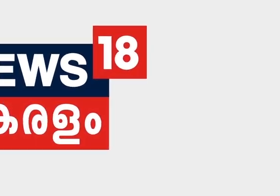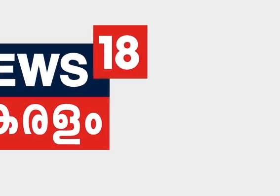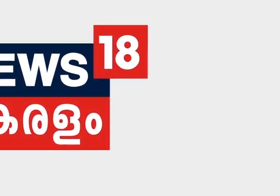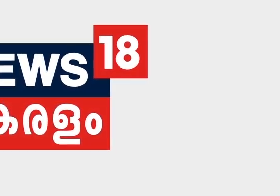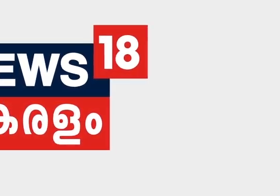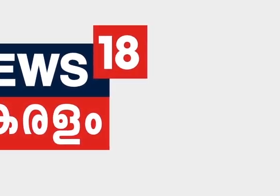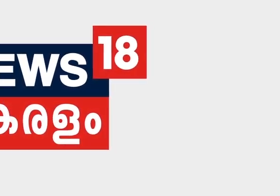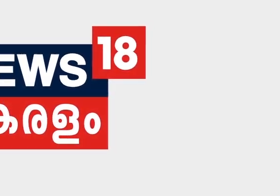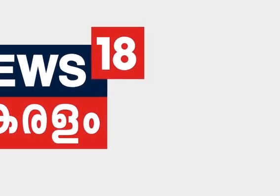We'll time.